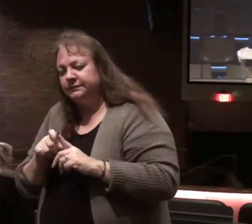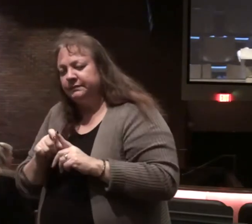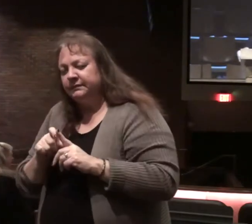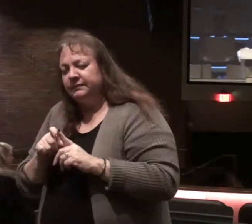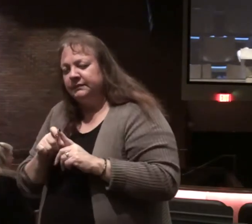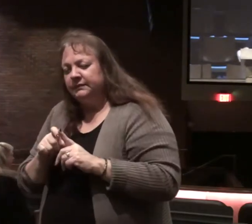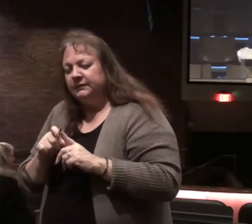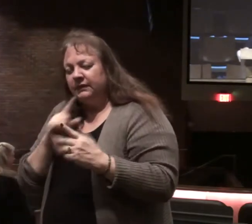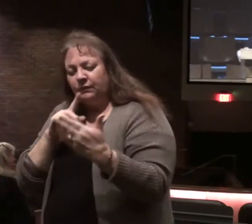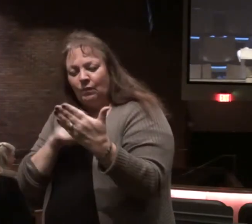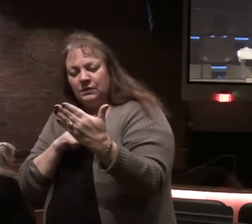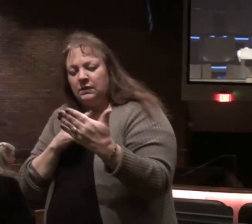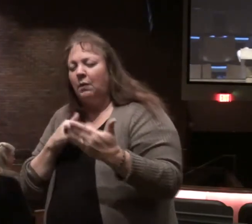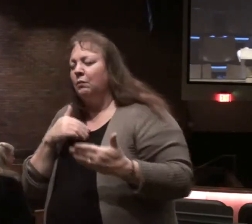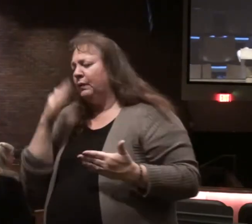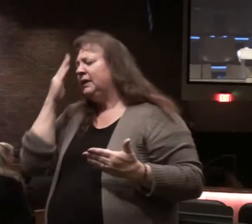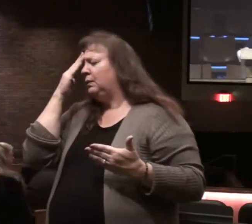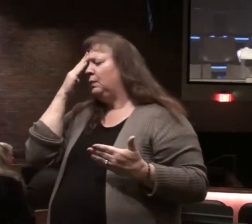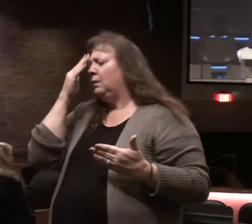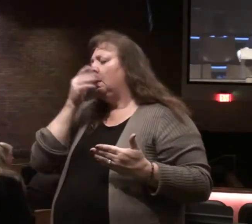for this psalm so familiar